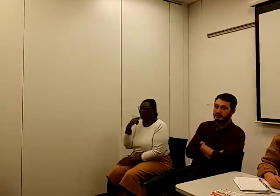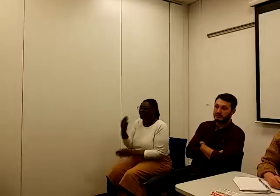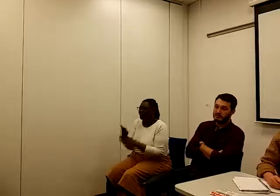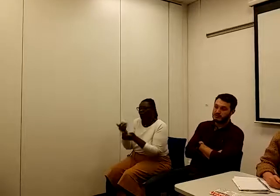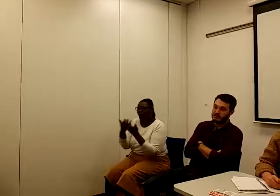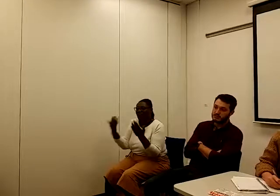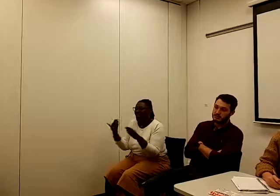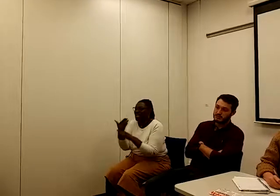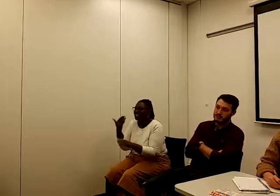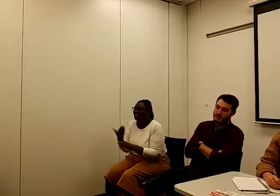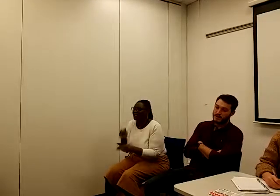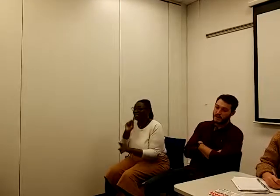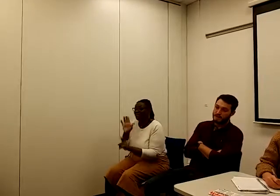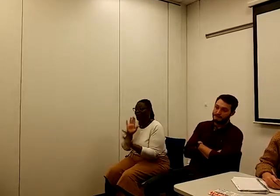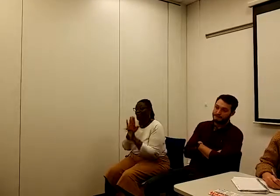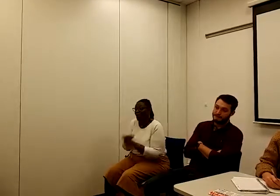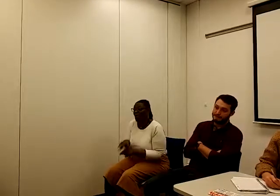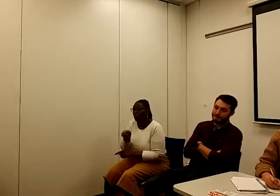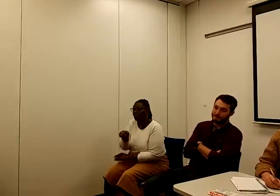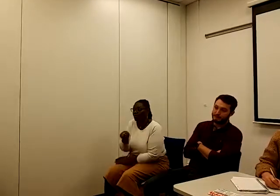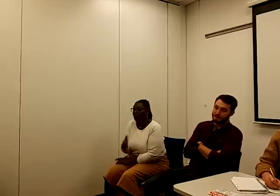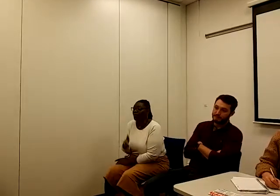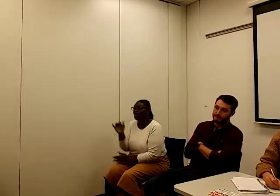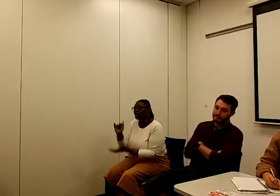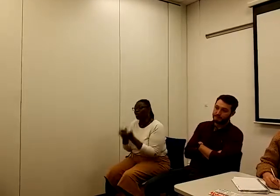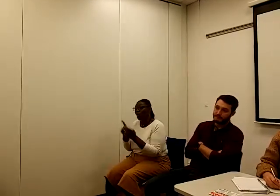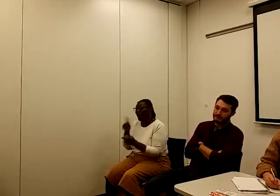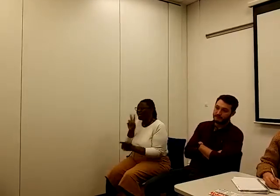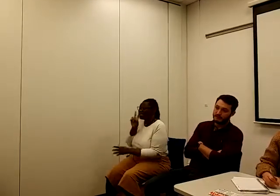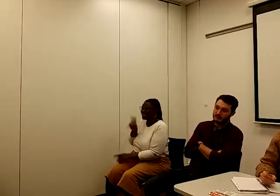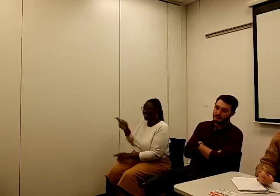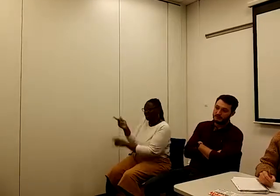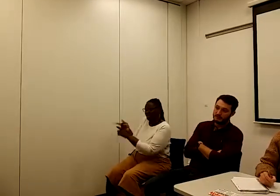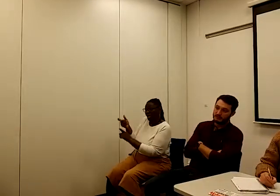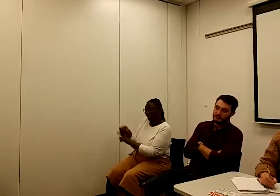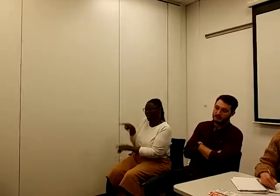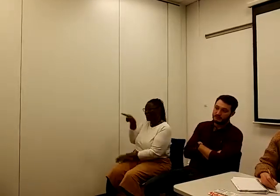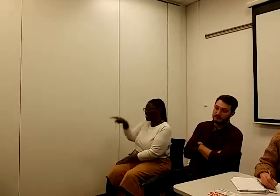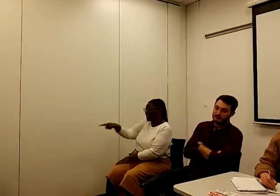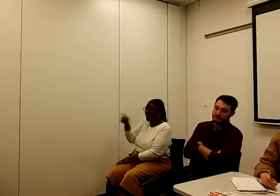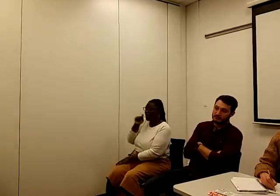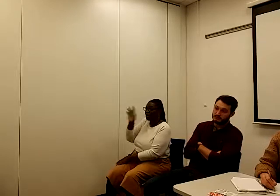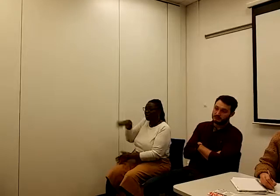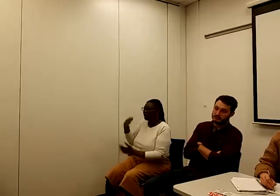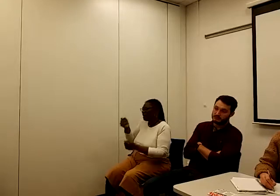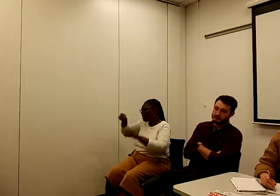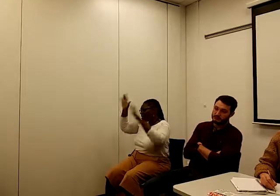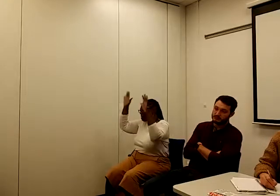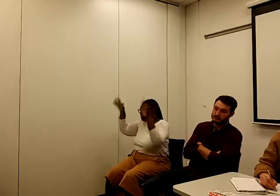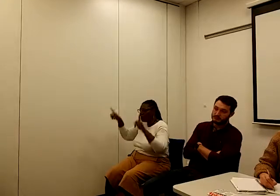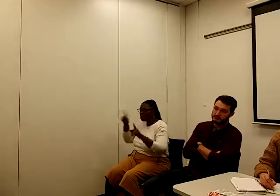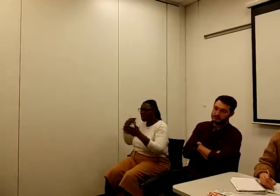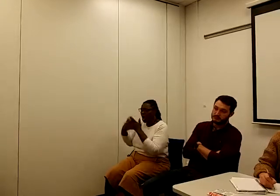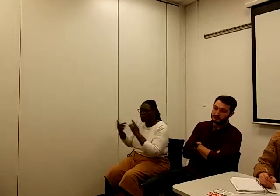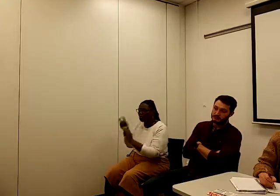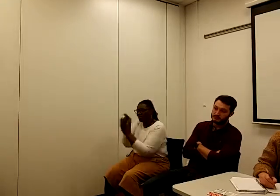activity is being imposed upon them. So I can see GPs are going to be absolutely up in arms that not only do they have to write